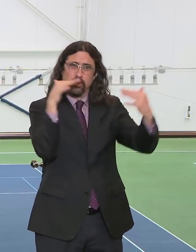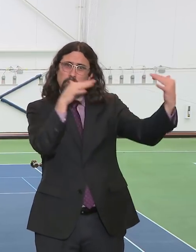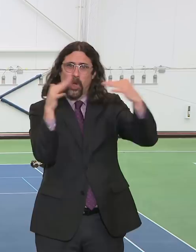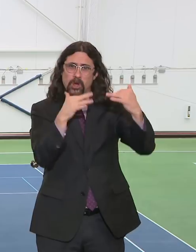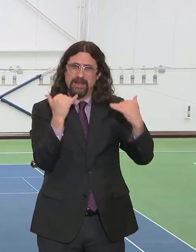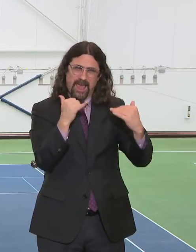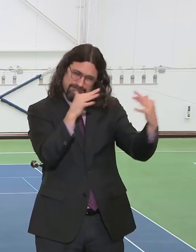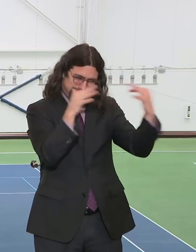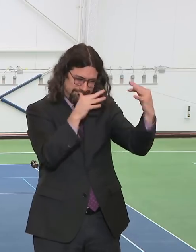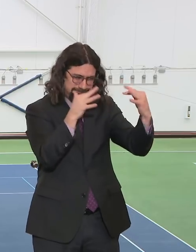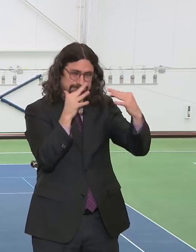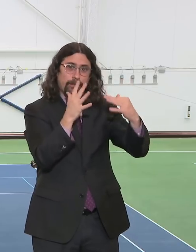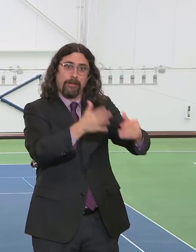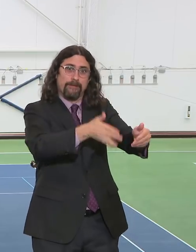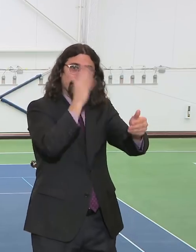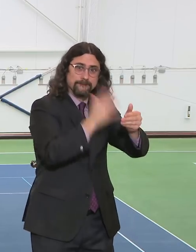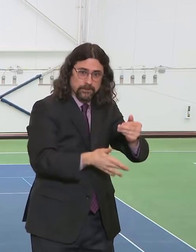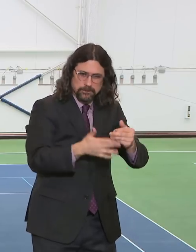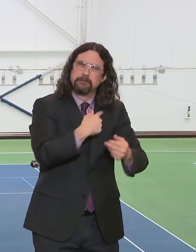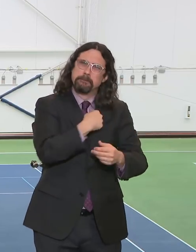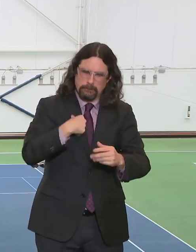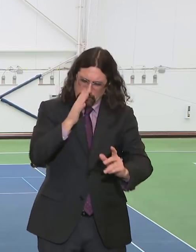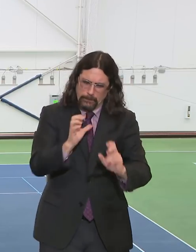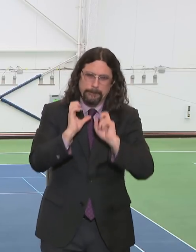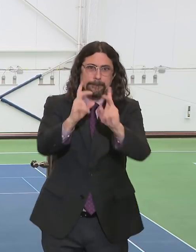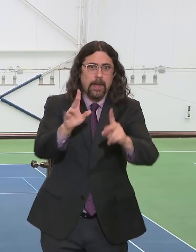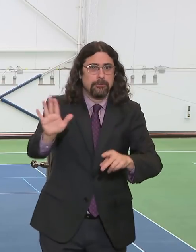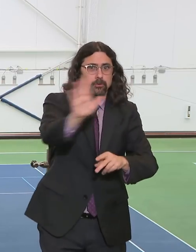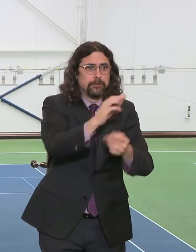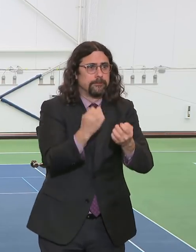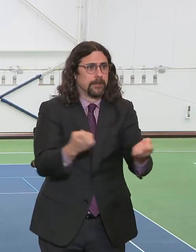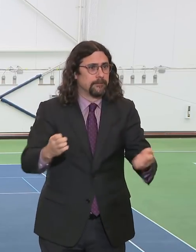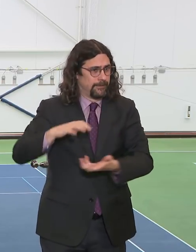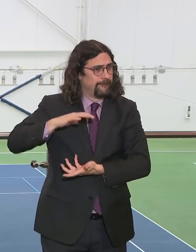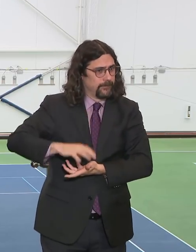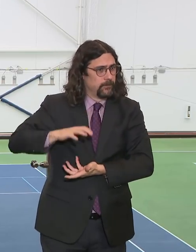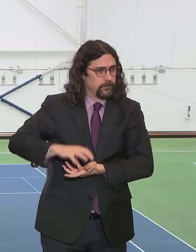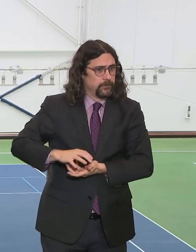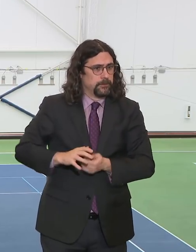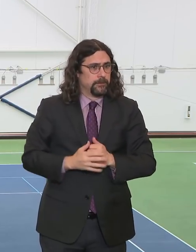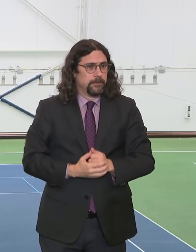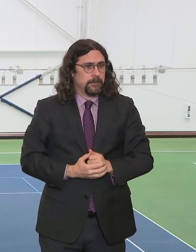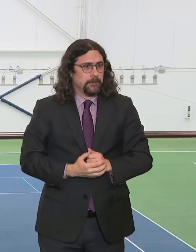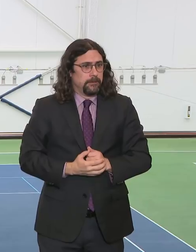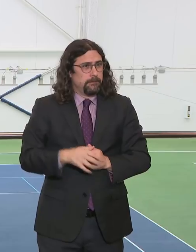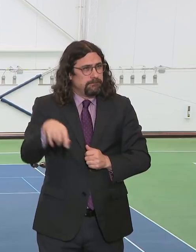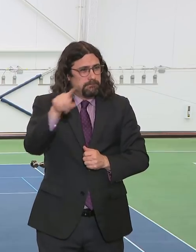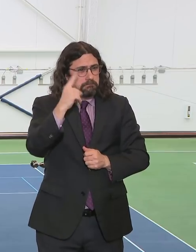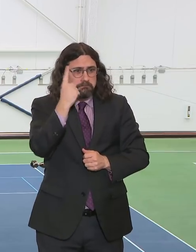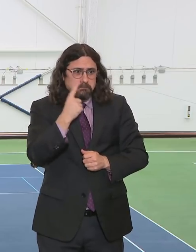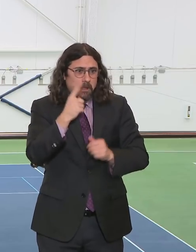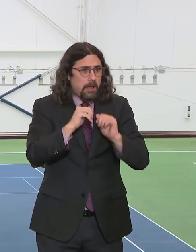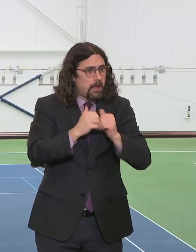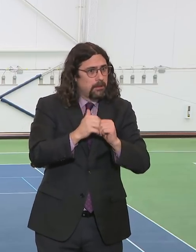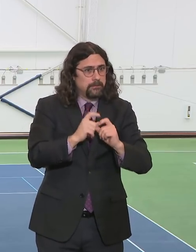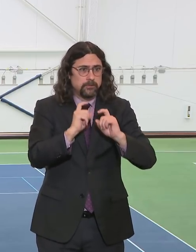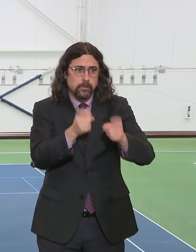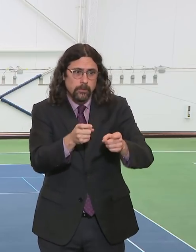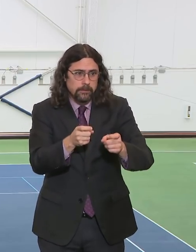donate ventilators. To find out how we can immediately get your ventilators where they're needed.